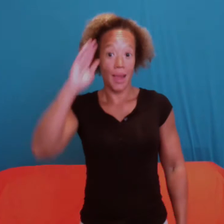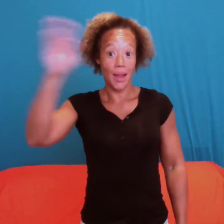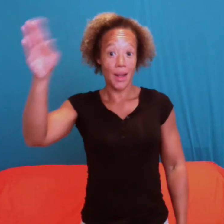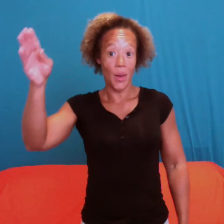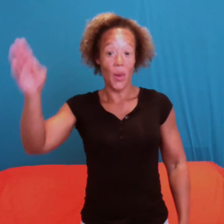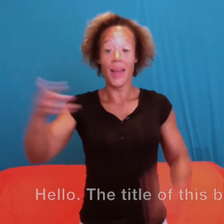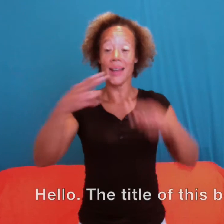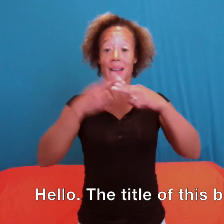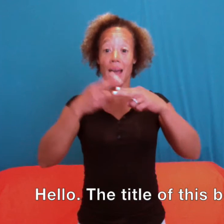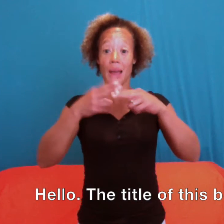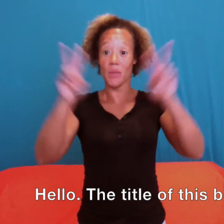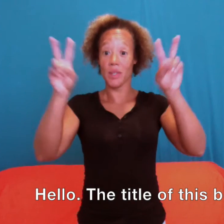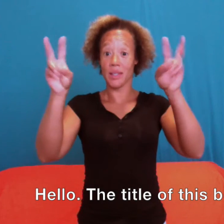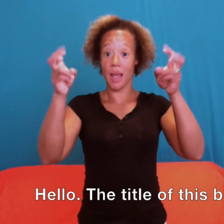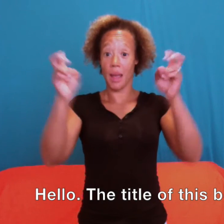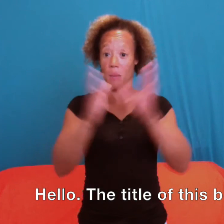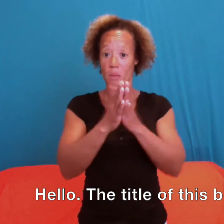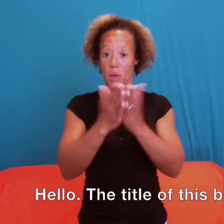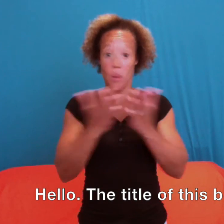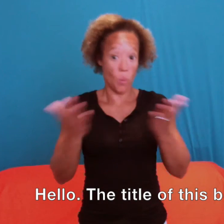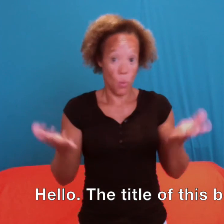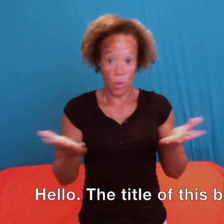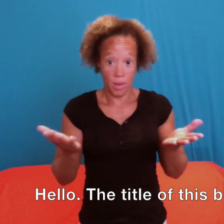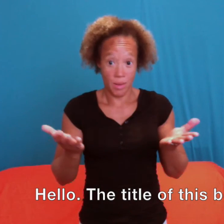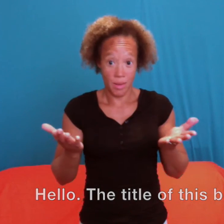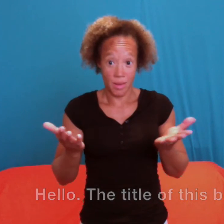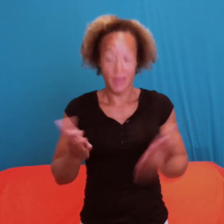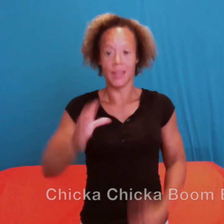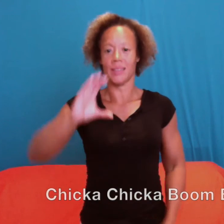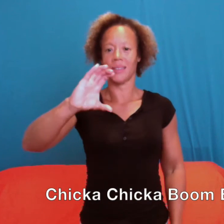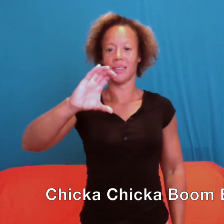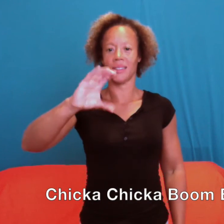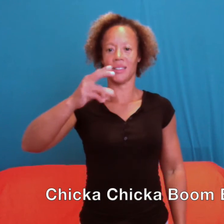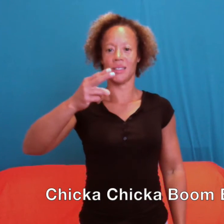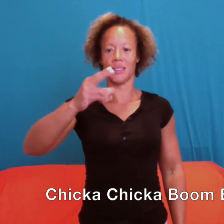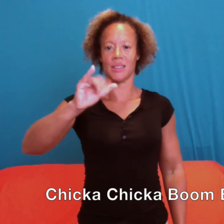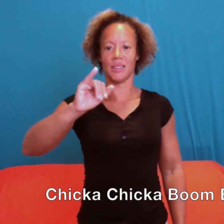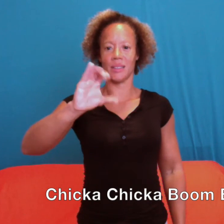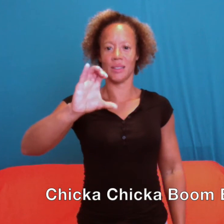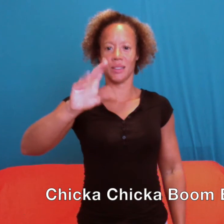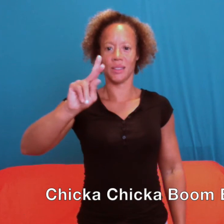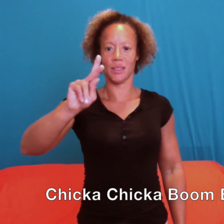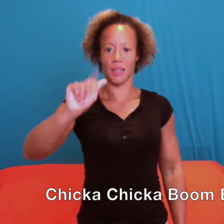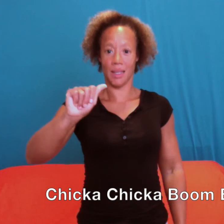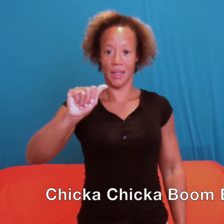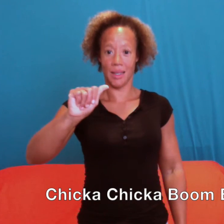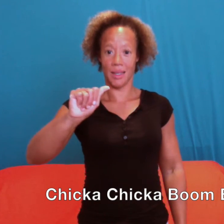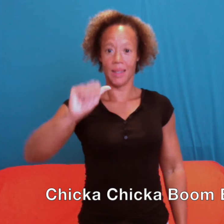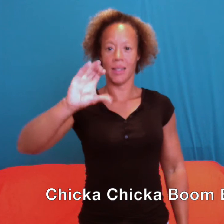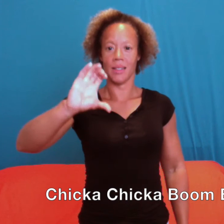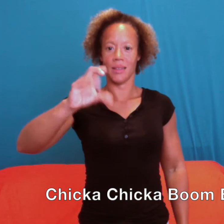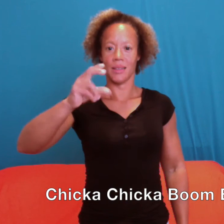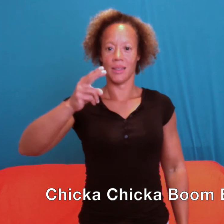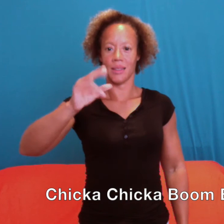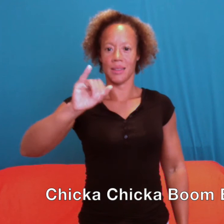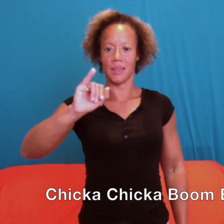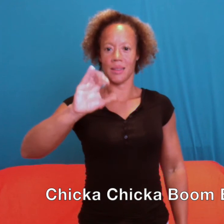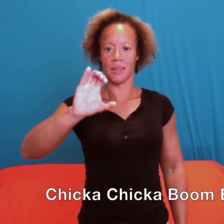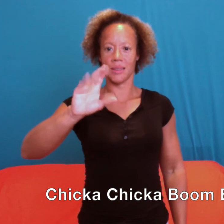Hello! The title of this book is Chicka Chicka Boom